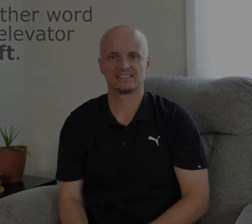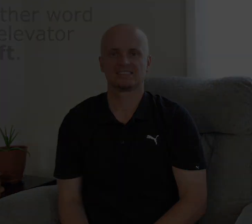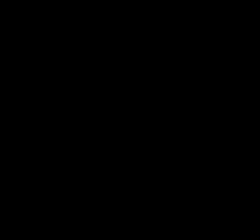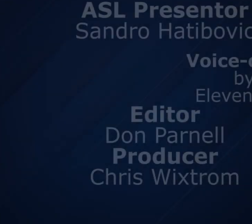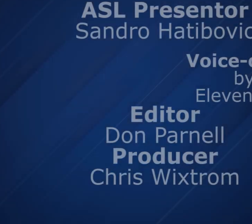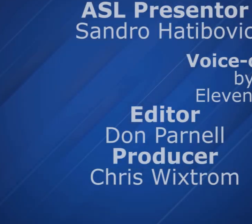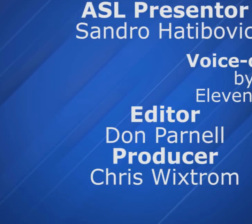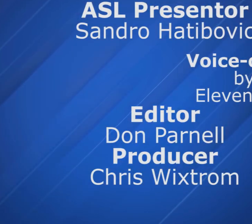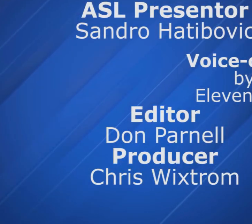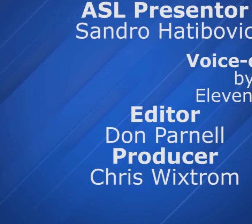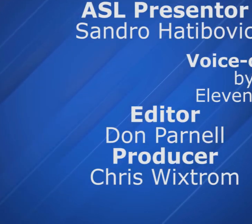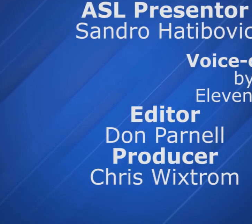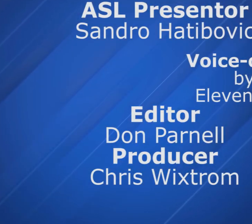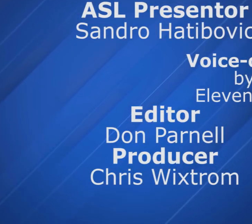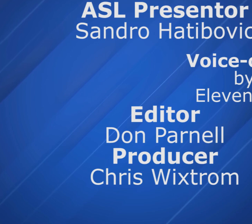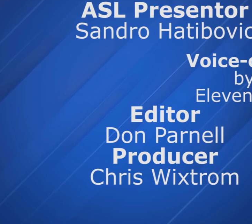backup. Definitely